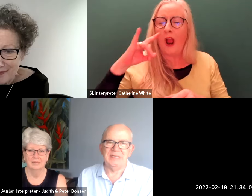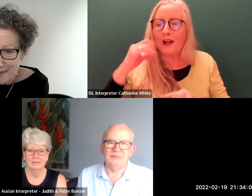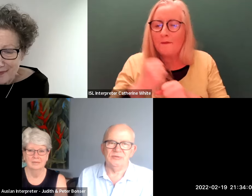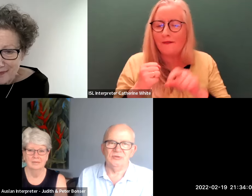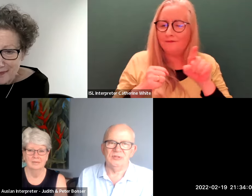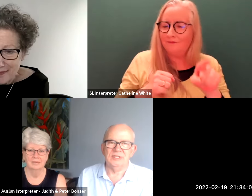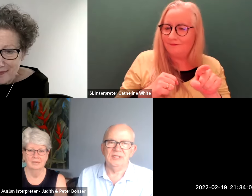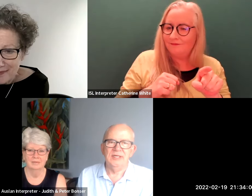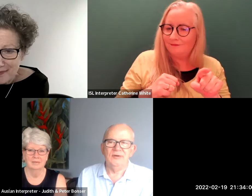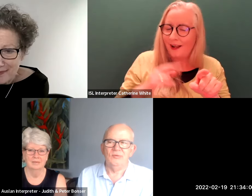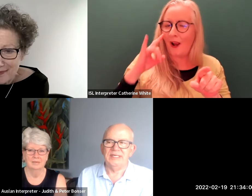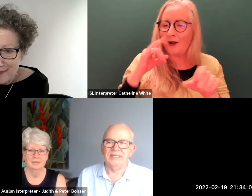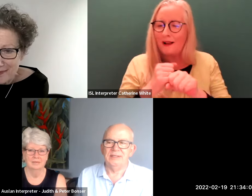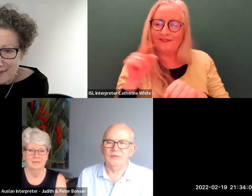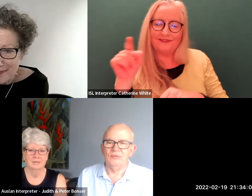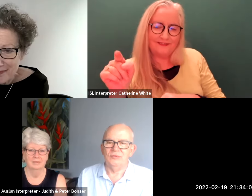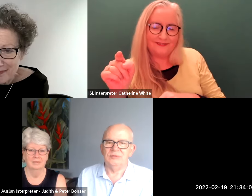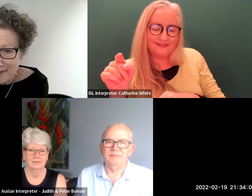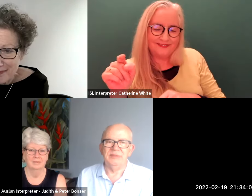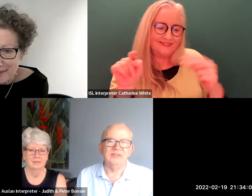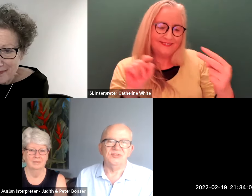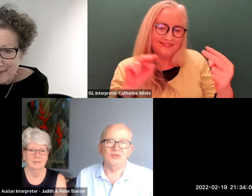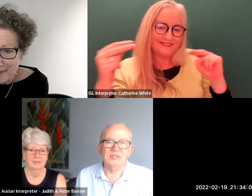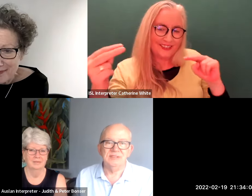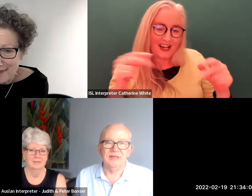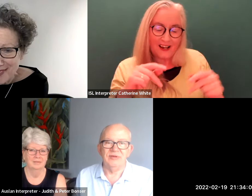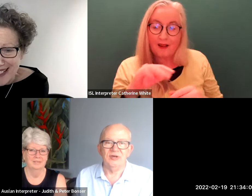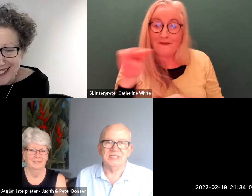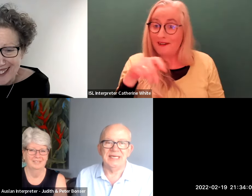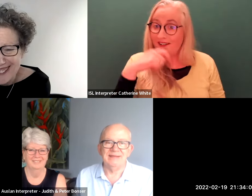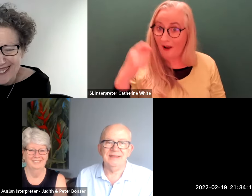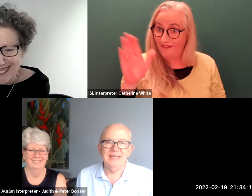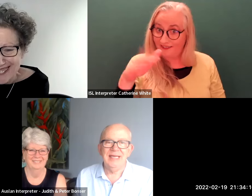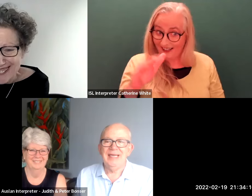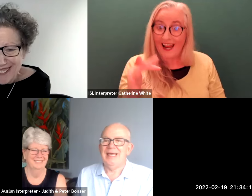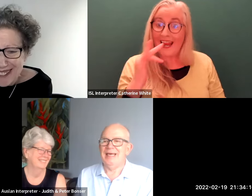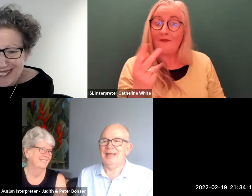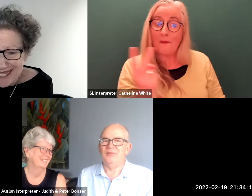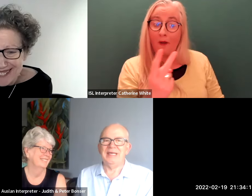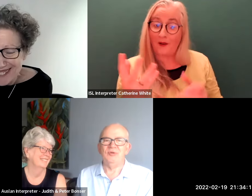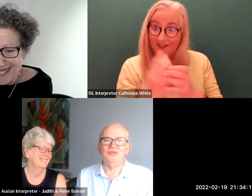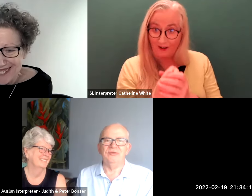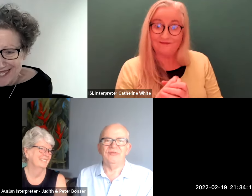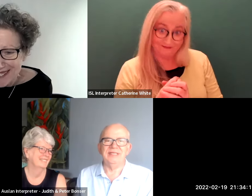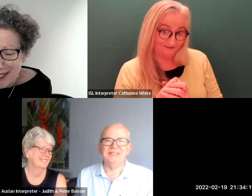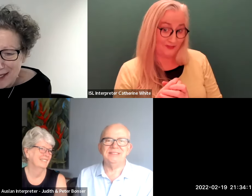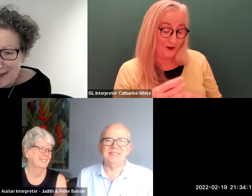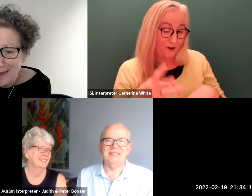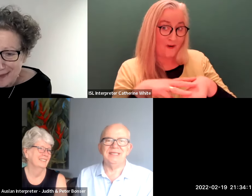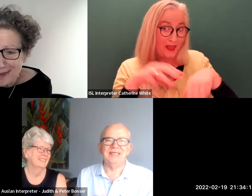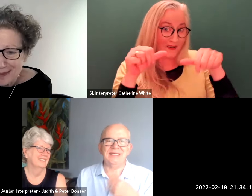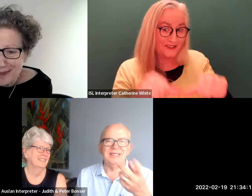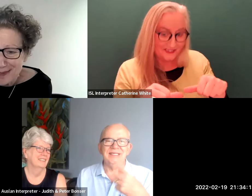because people thought that we would be well suited if we got together um we had mutual friends